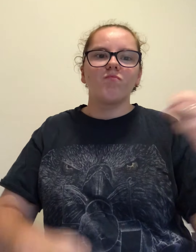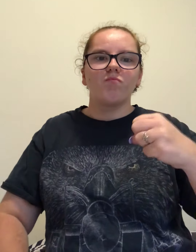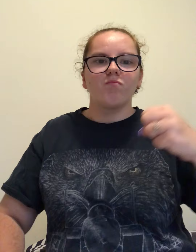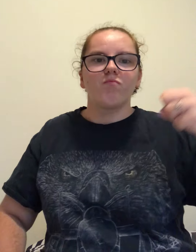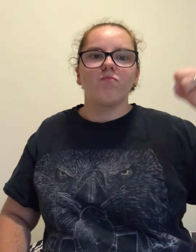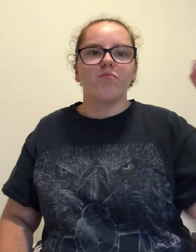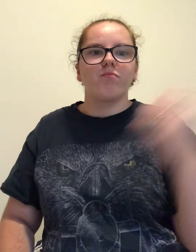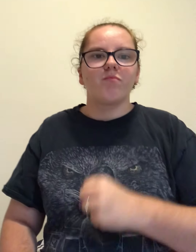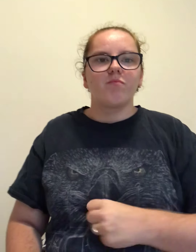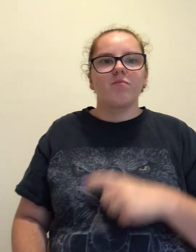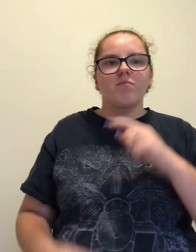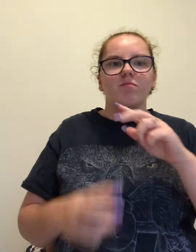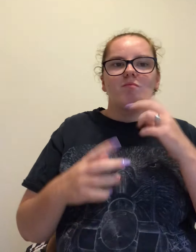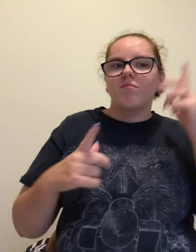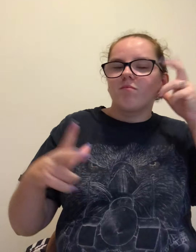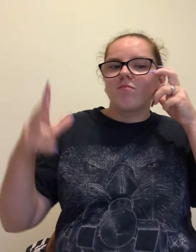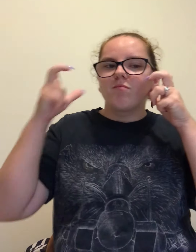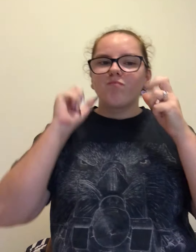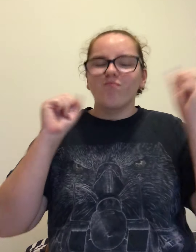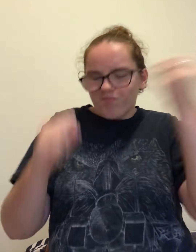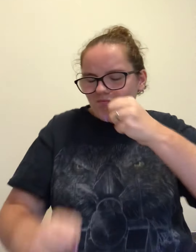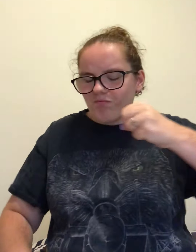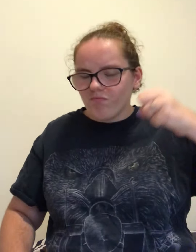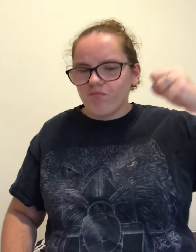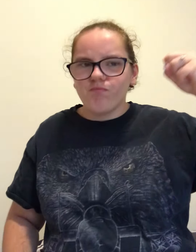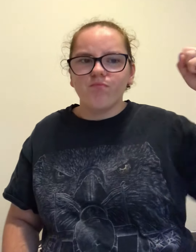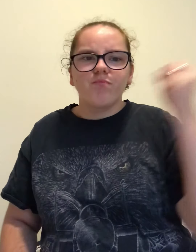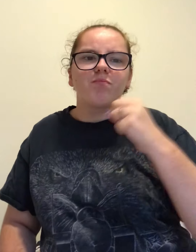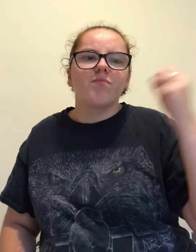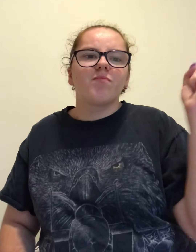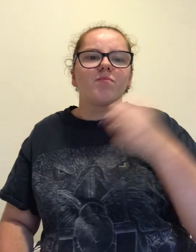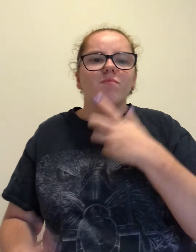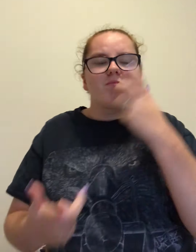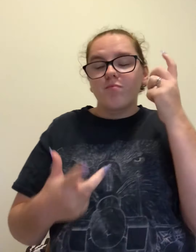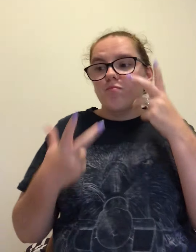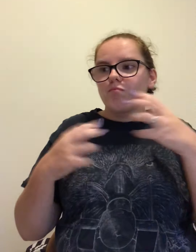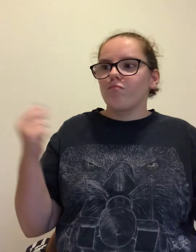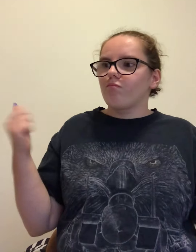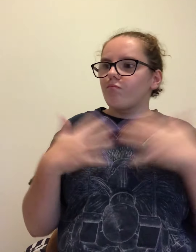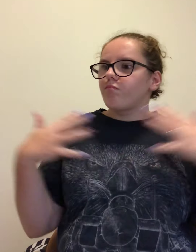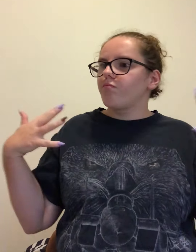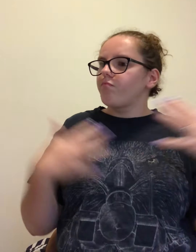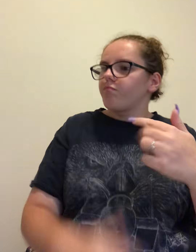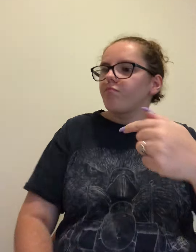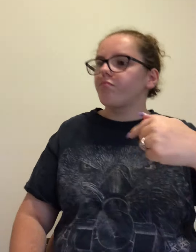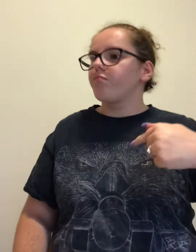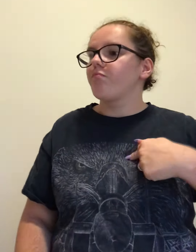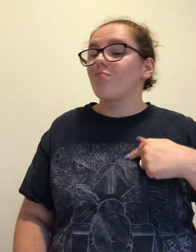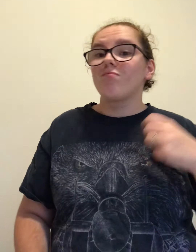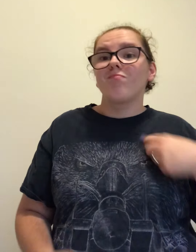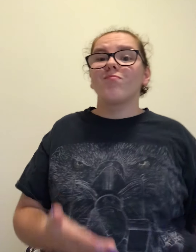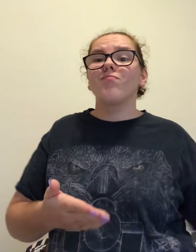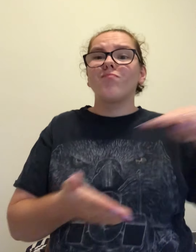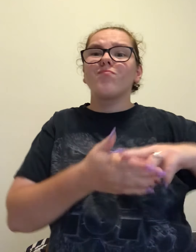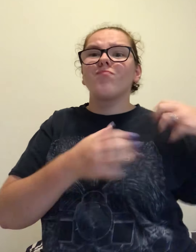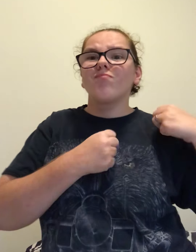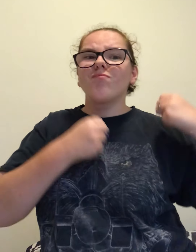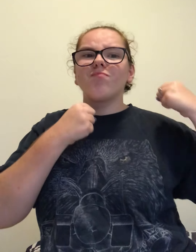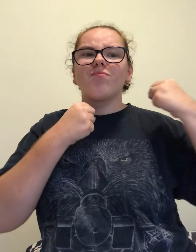It's everything unspoken, yeah You don't need to hear me, yeah Don't need to be near me